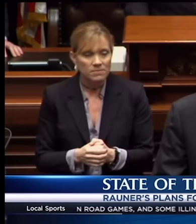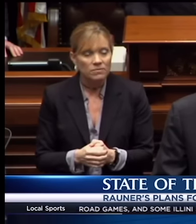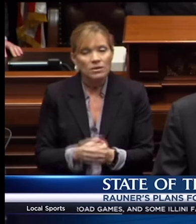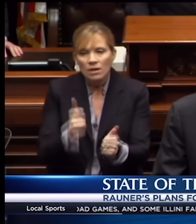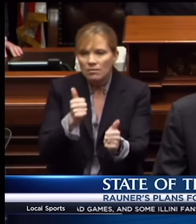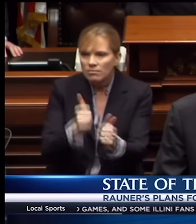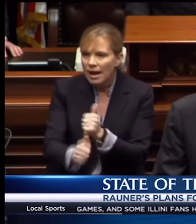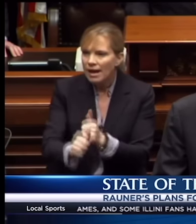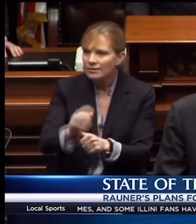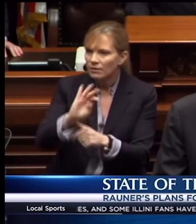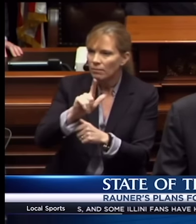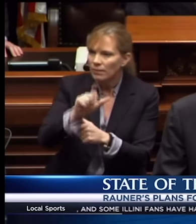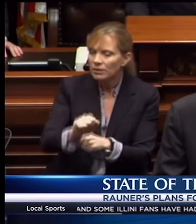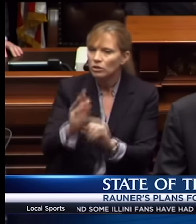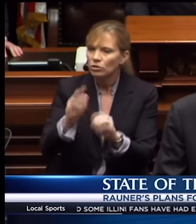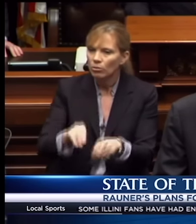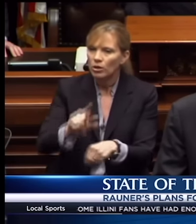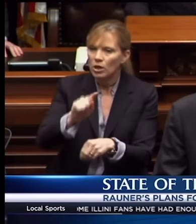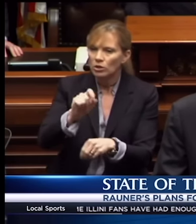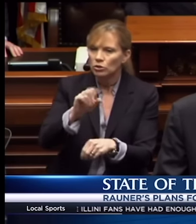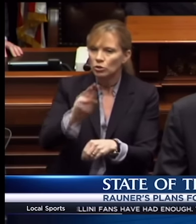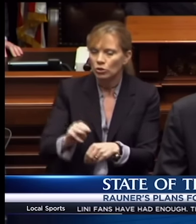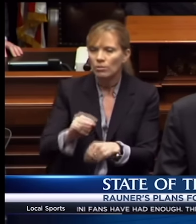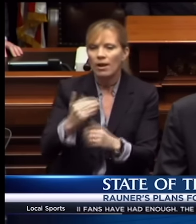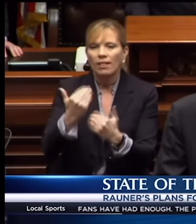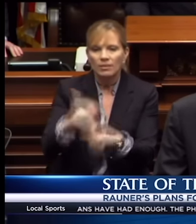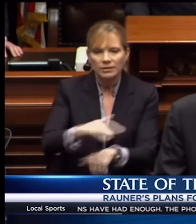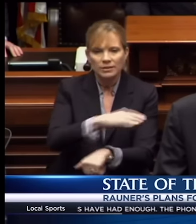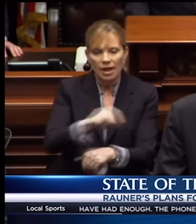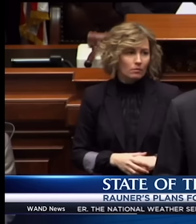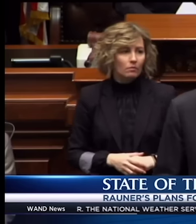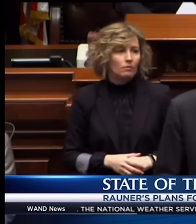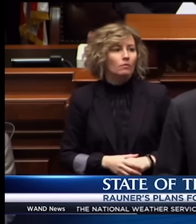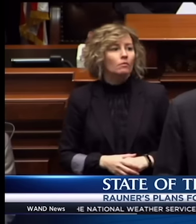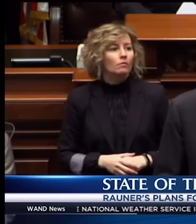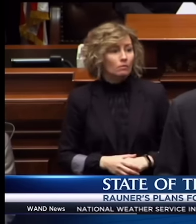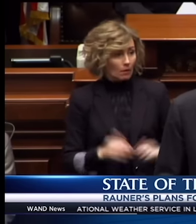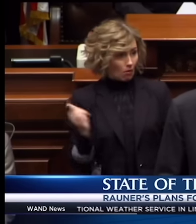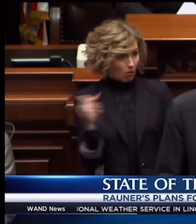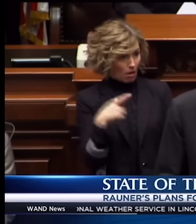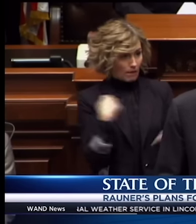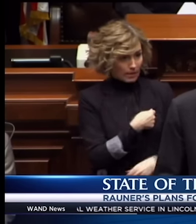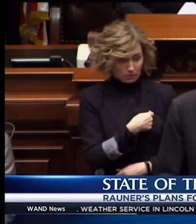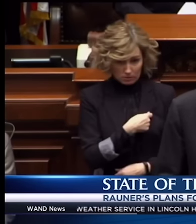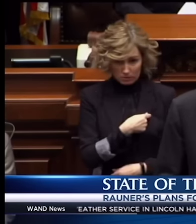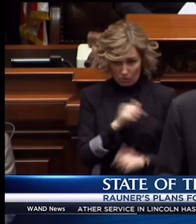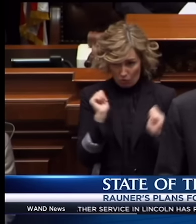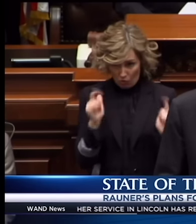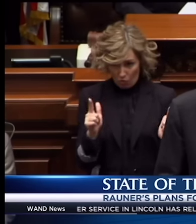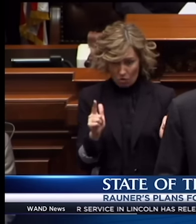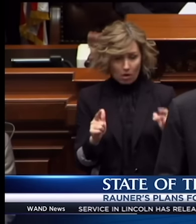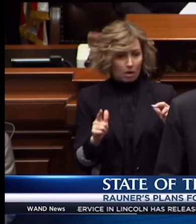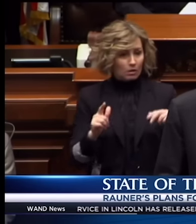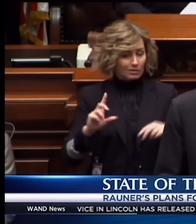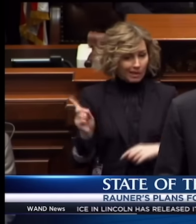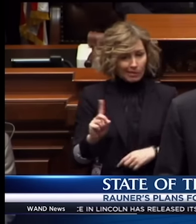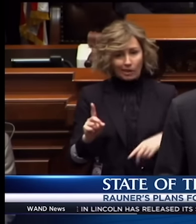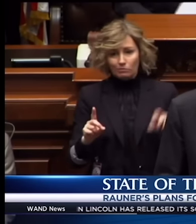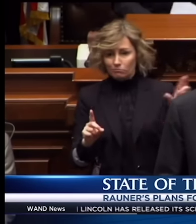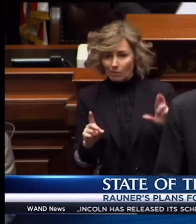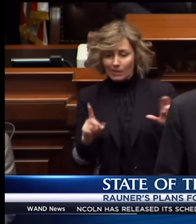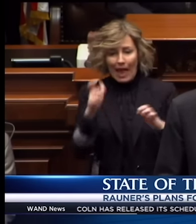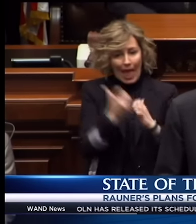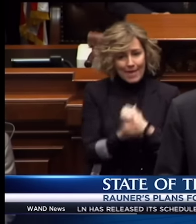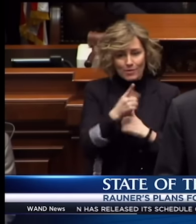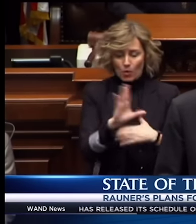Pass the bills to put term limits and fair maps on the ballot. All of us, all of us, Democrats, Republicans,